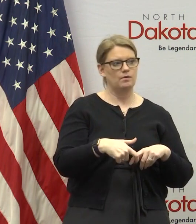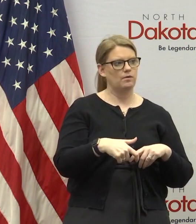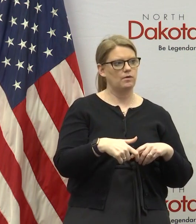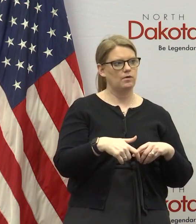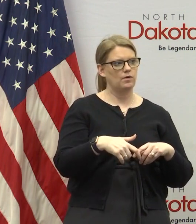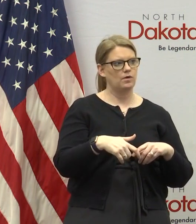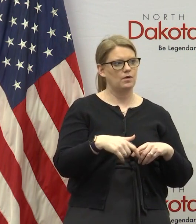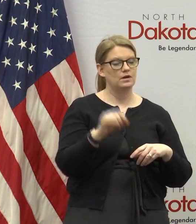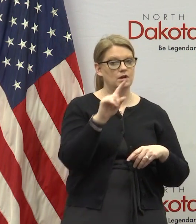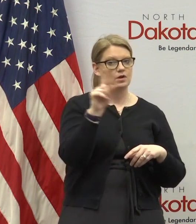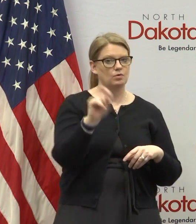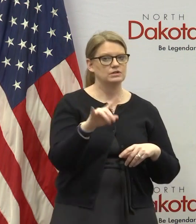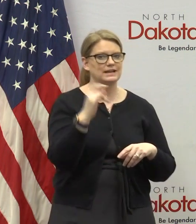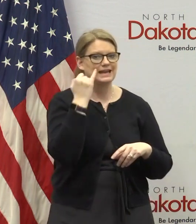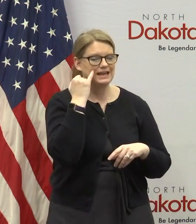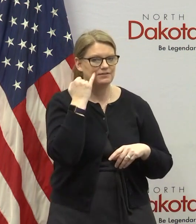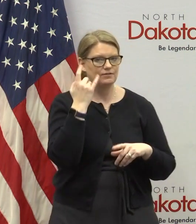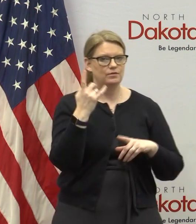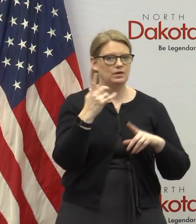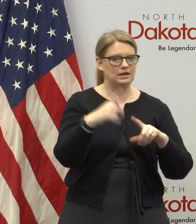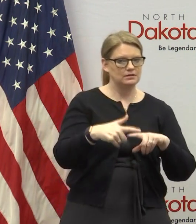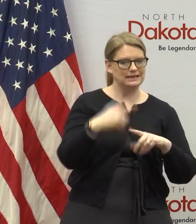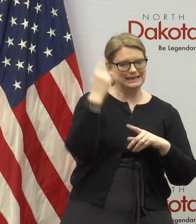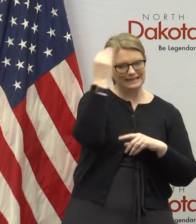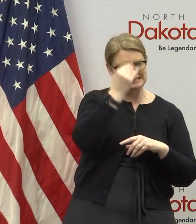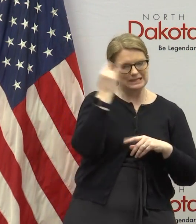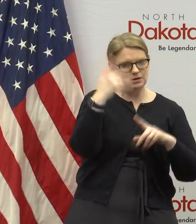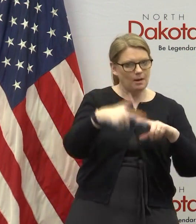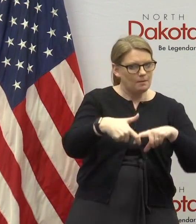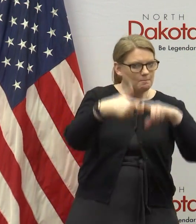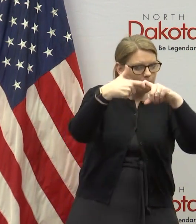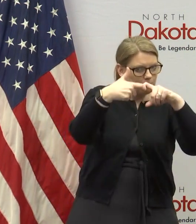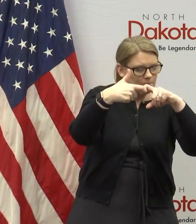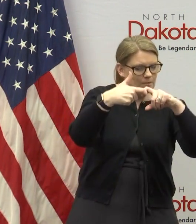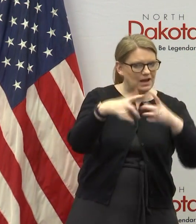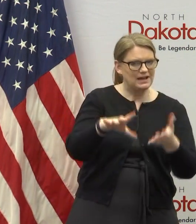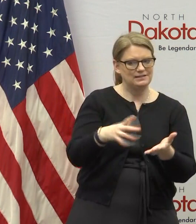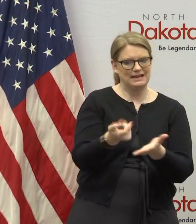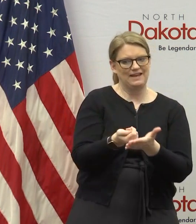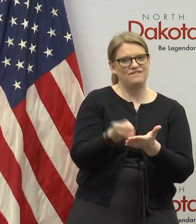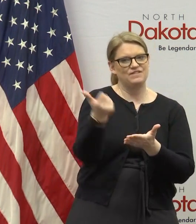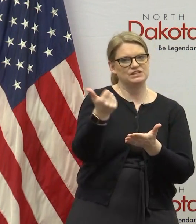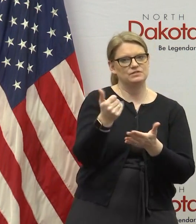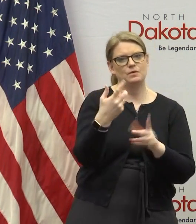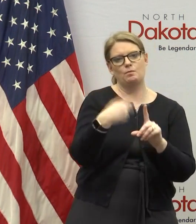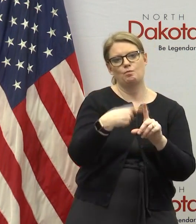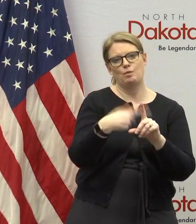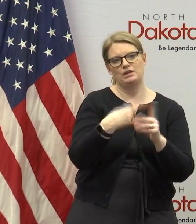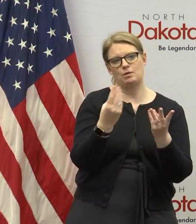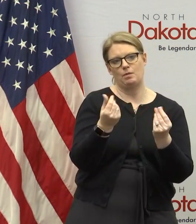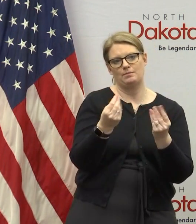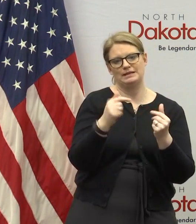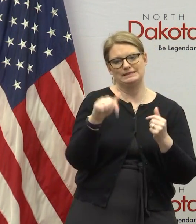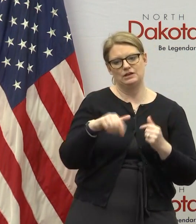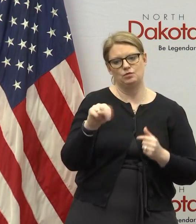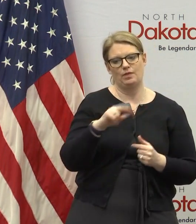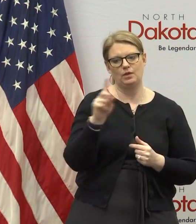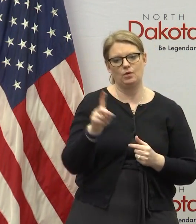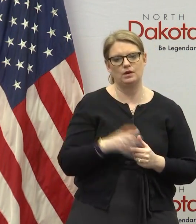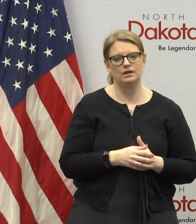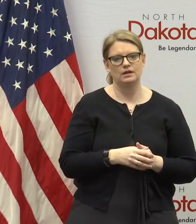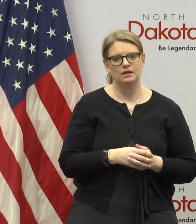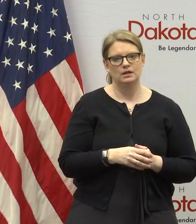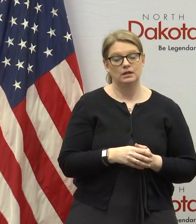uh question was have we considered a moratorium on evictions from rental property in north dakota and